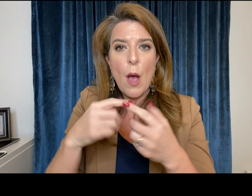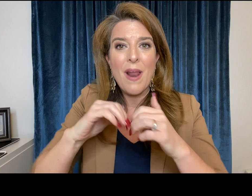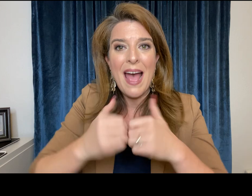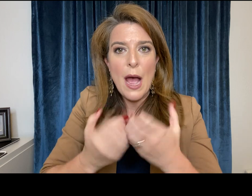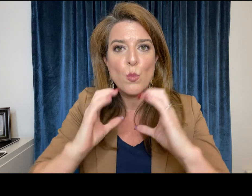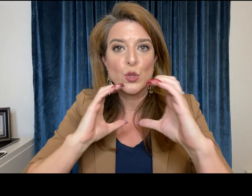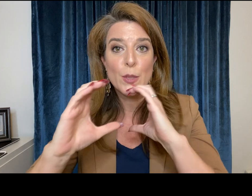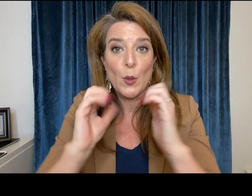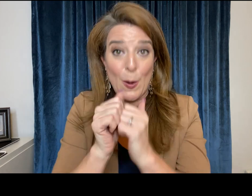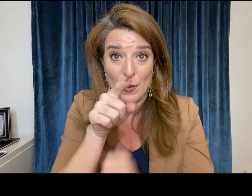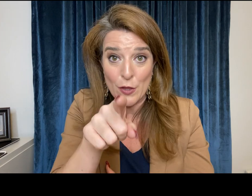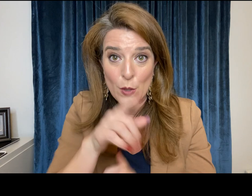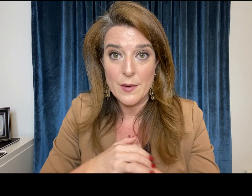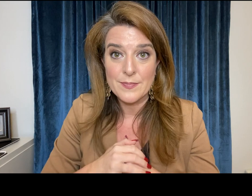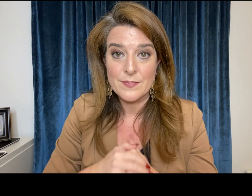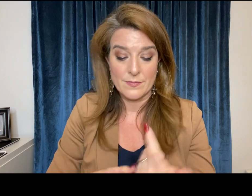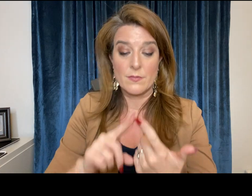to learn about how to communicate with you